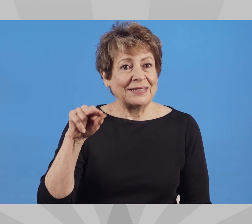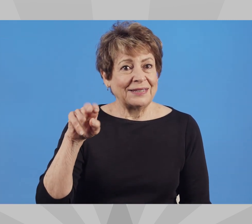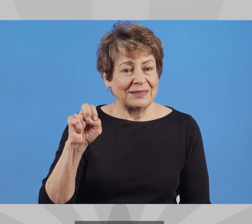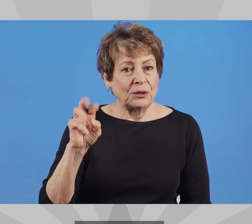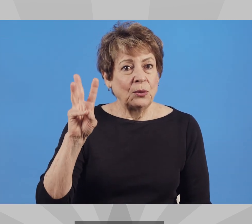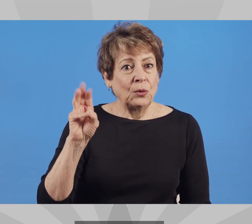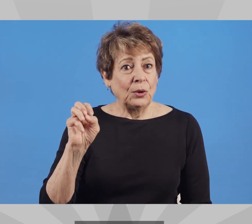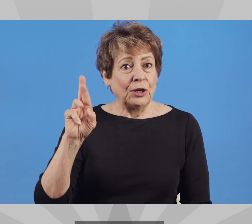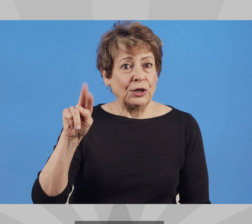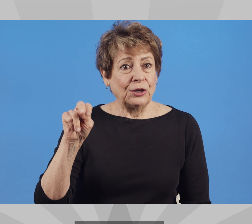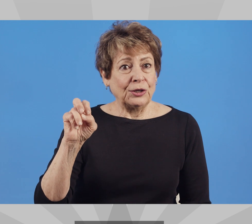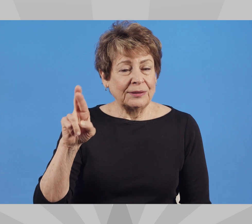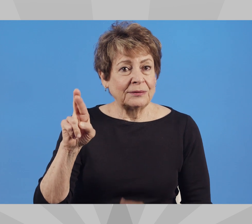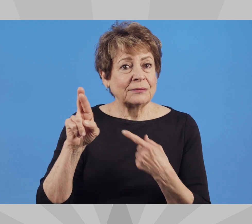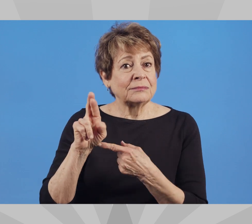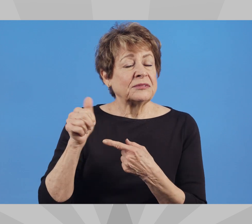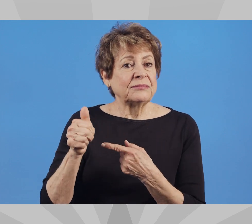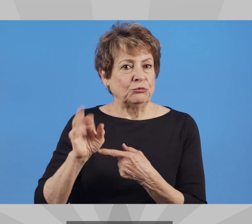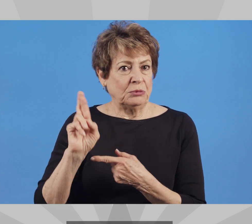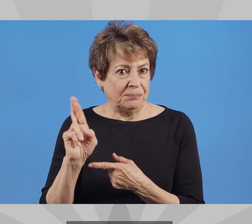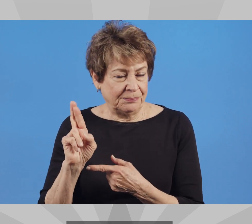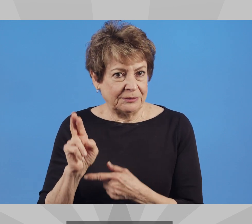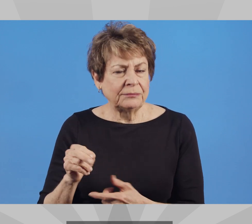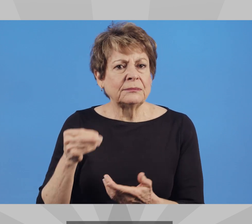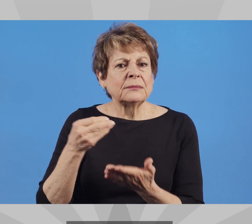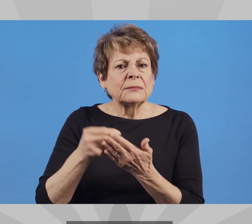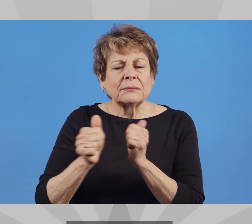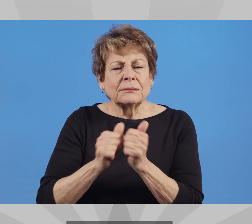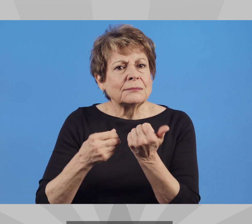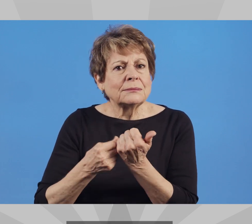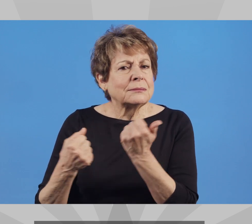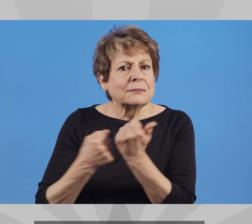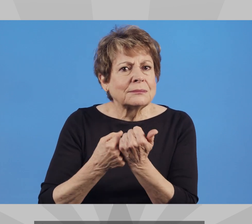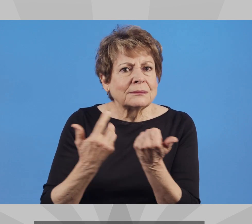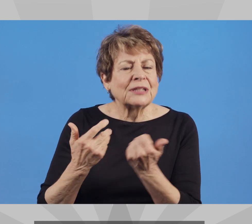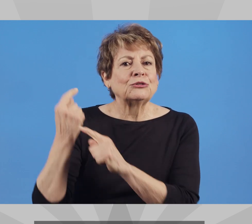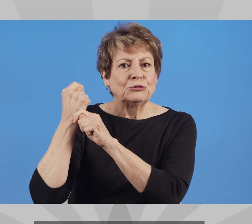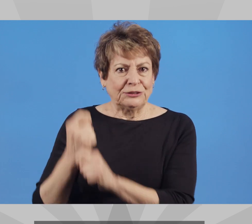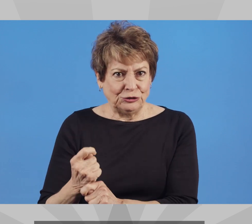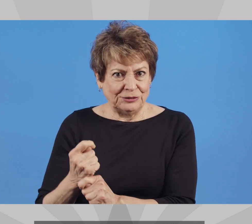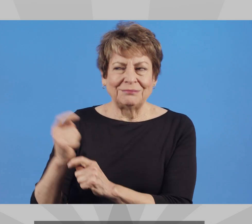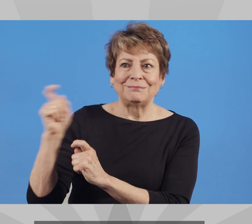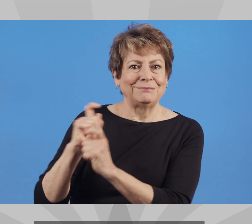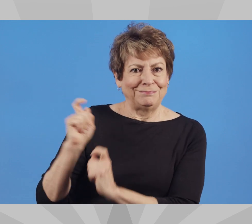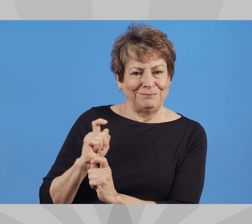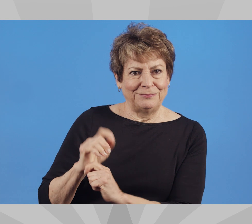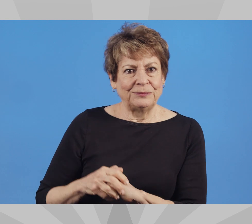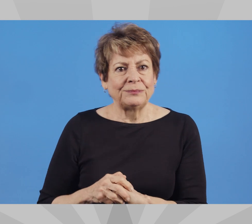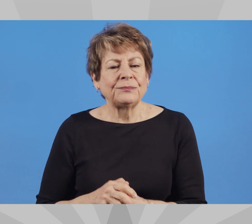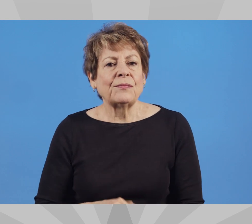Karine Werner Party Republican Campaign Funding Traditional